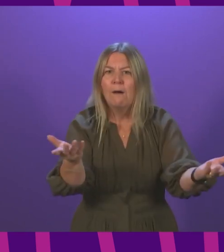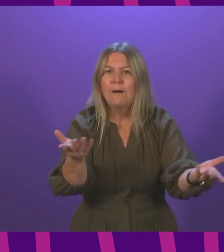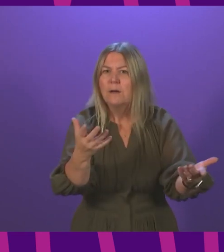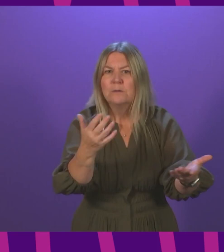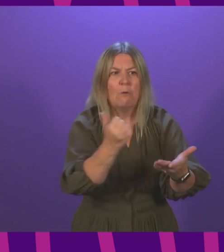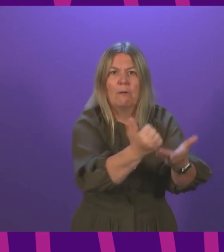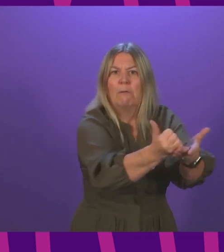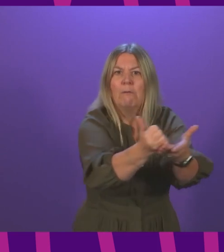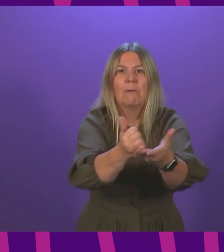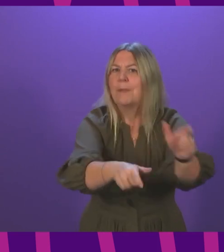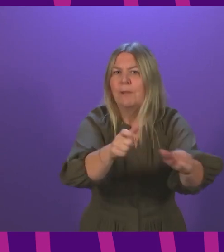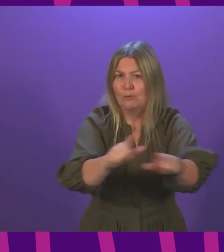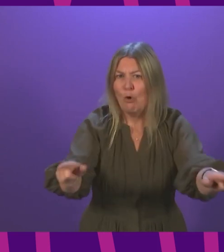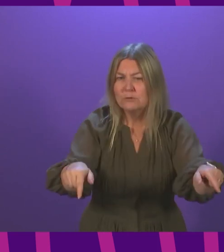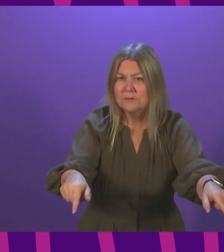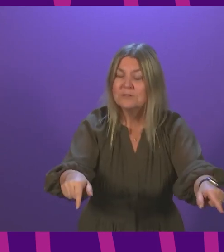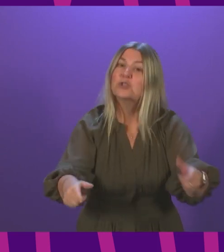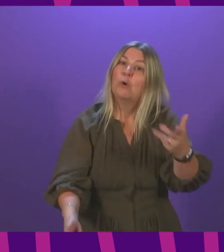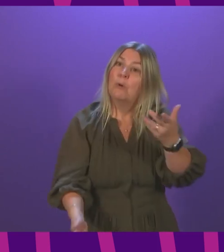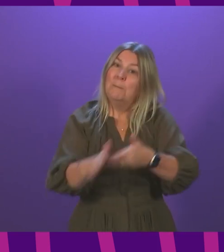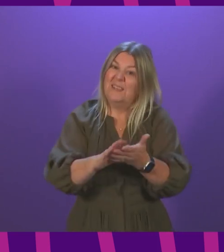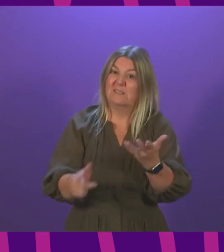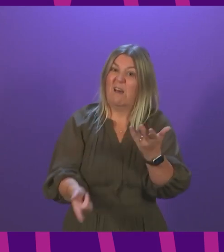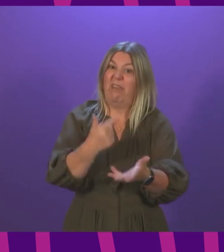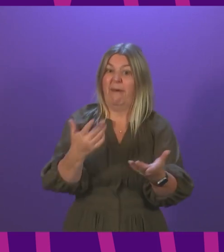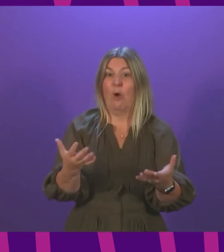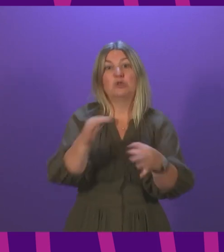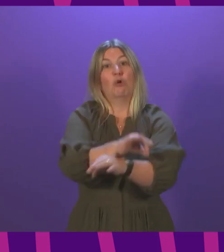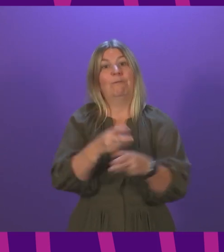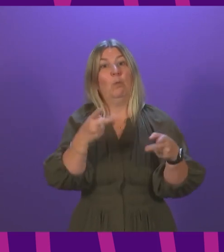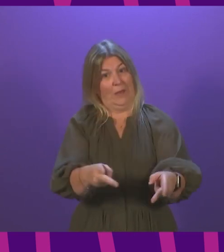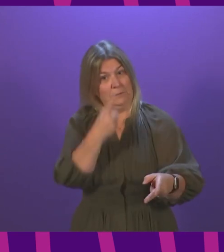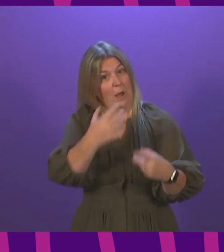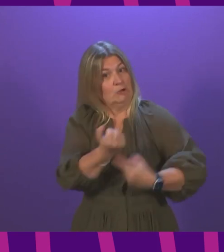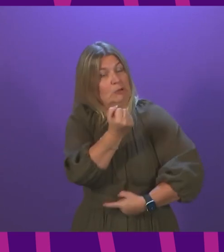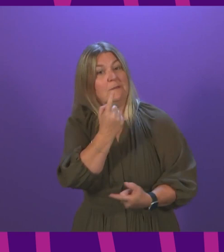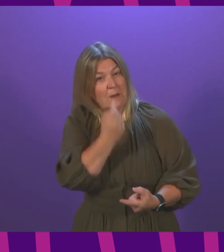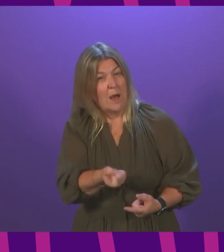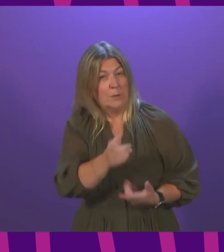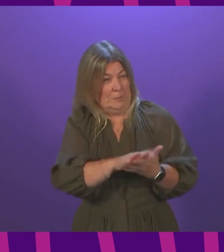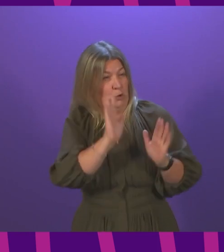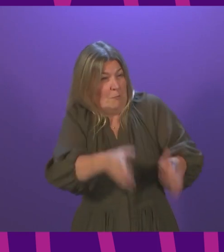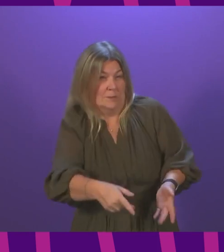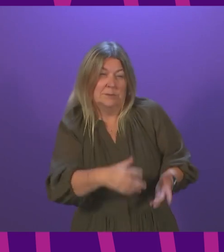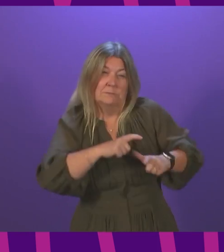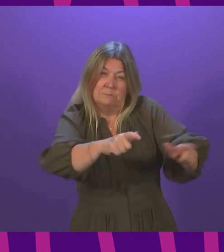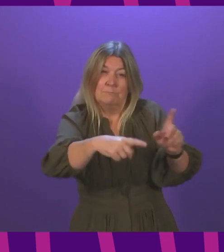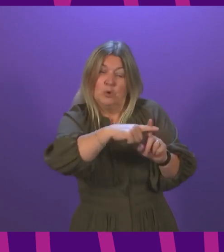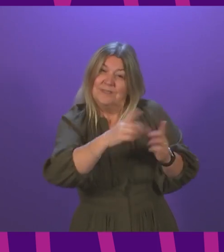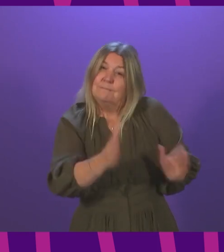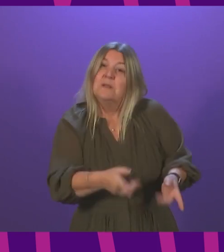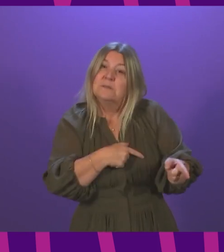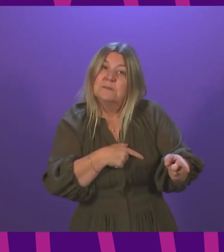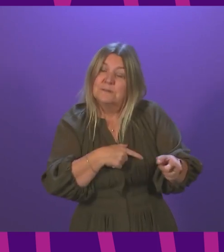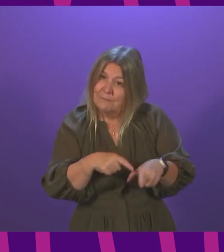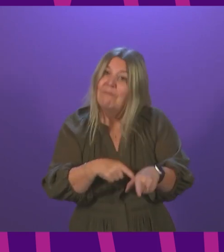we are saying there are alternative ways to do it. I hope the First Minister continues to be positive in her response to the consultation and the